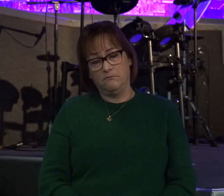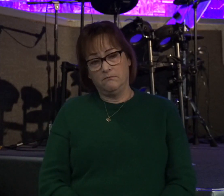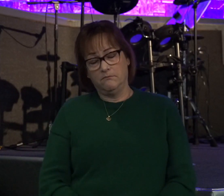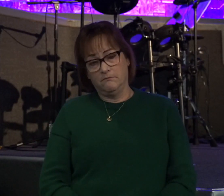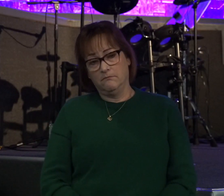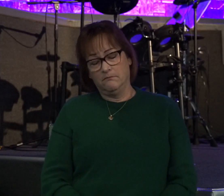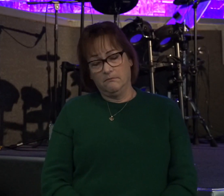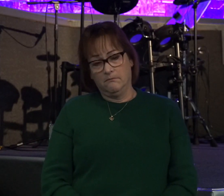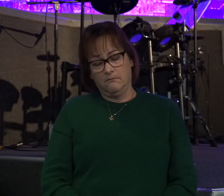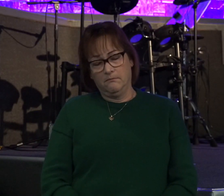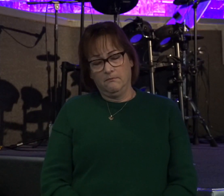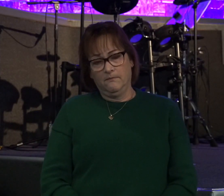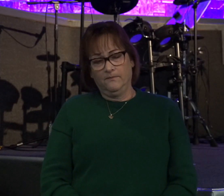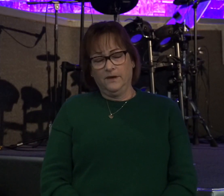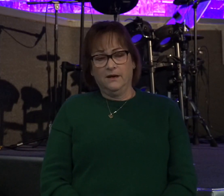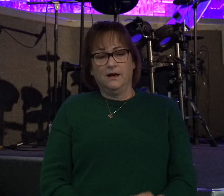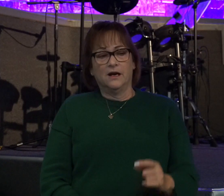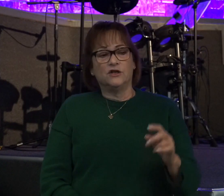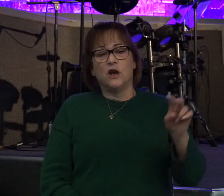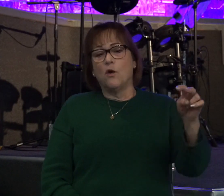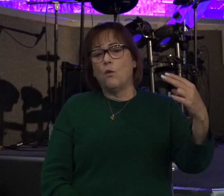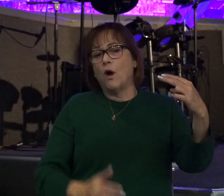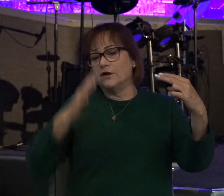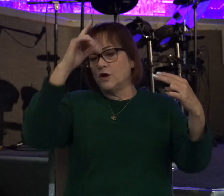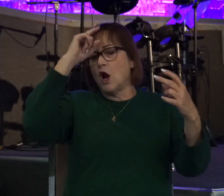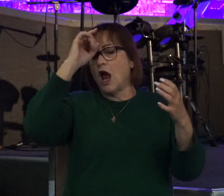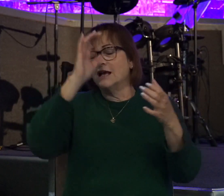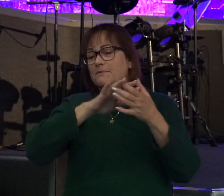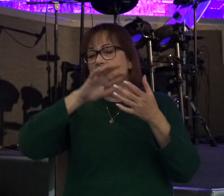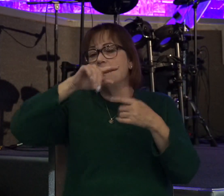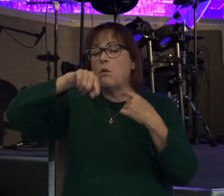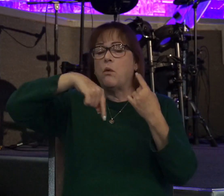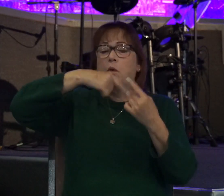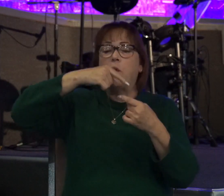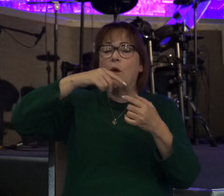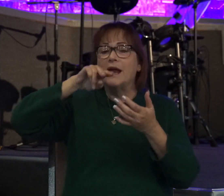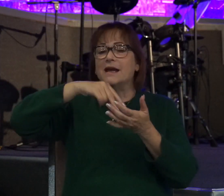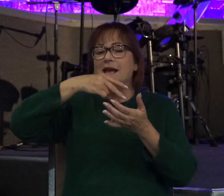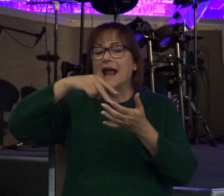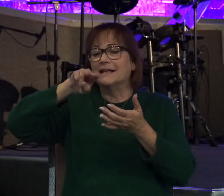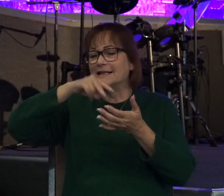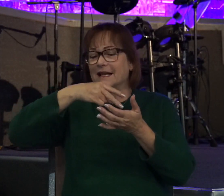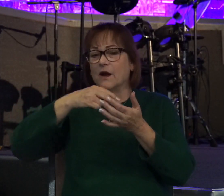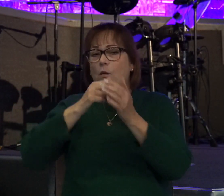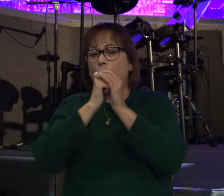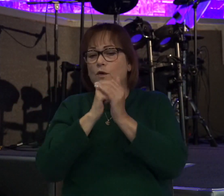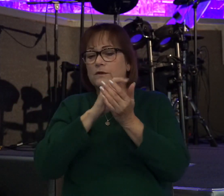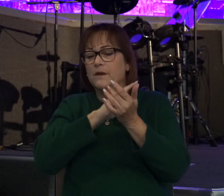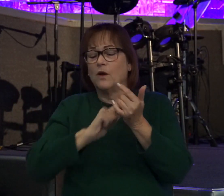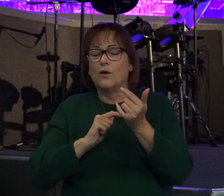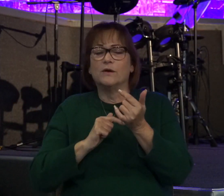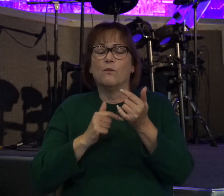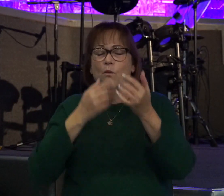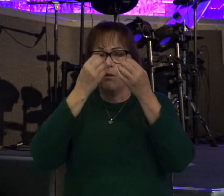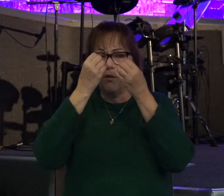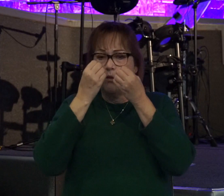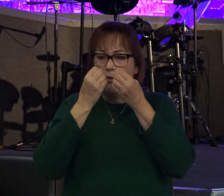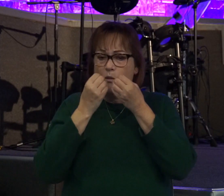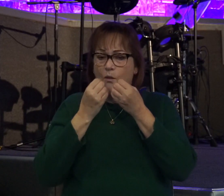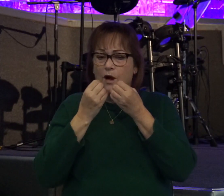After all, as she watched her husband whirling and dancing with all of his might, worshiping the Lord, we're told she despised